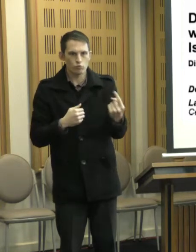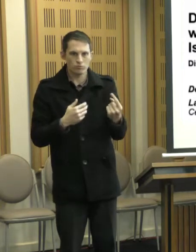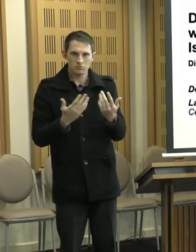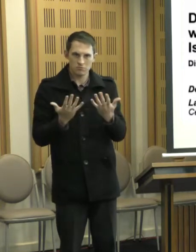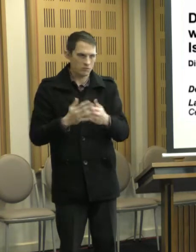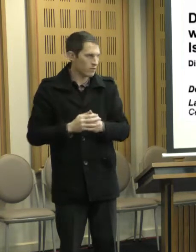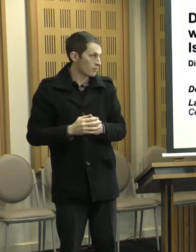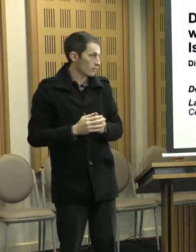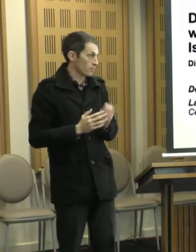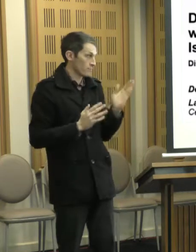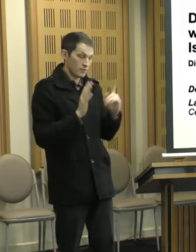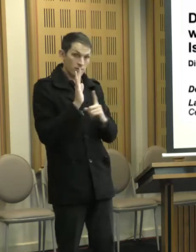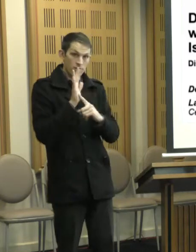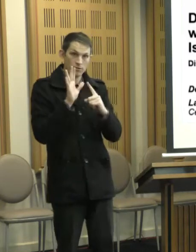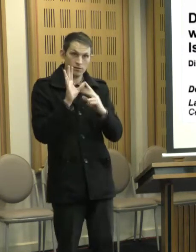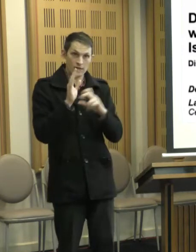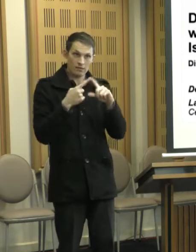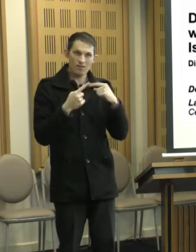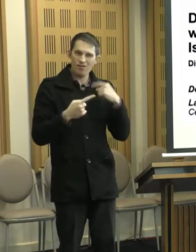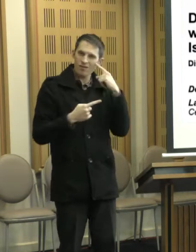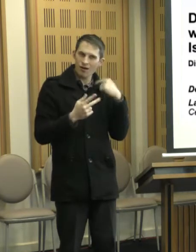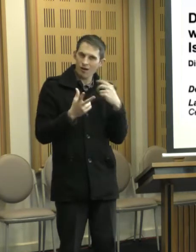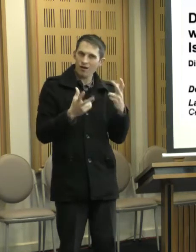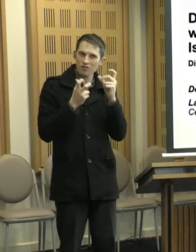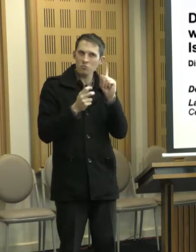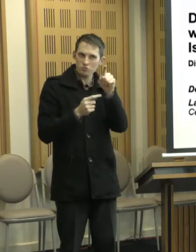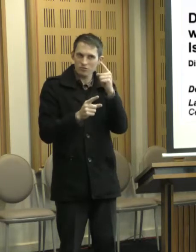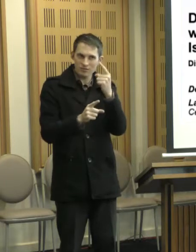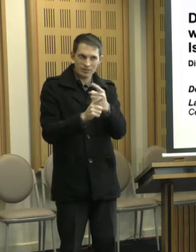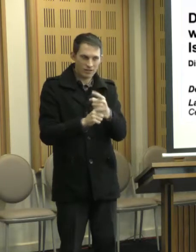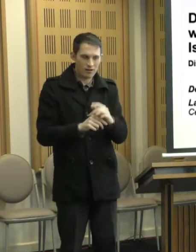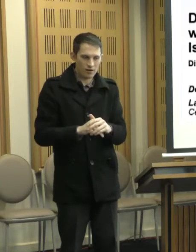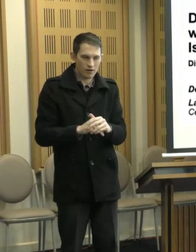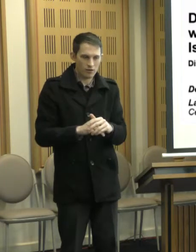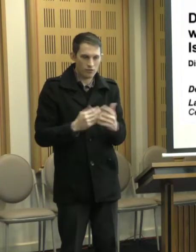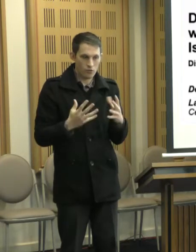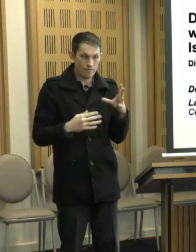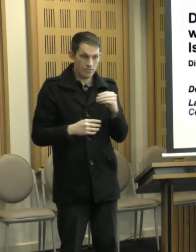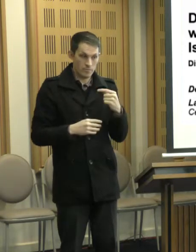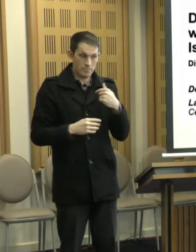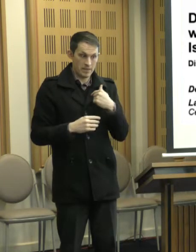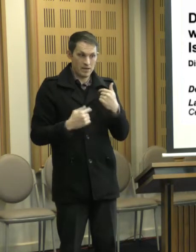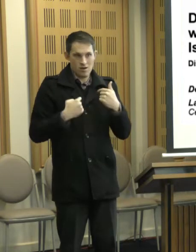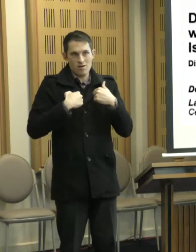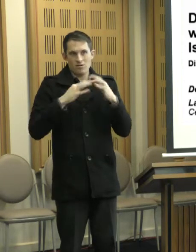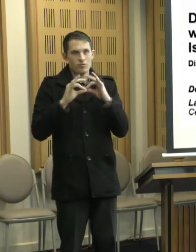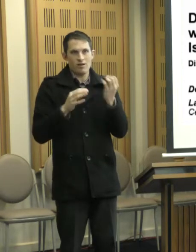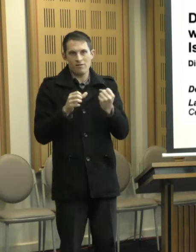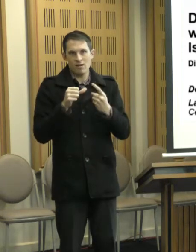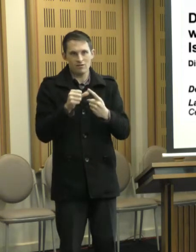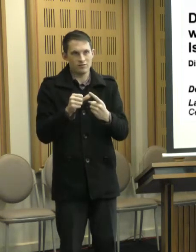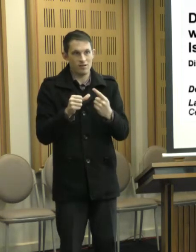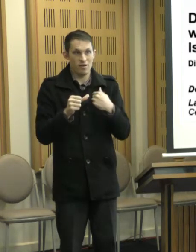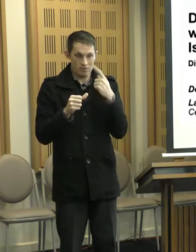get the gist, gist of what, of what you're saying. And I think, for me, I don't have the answers because I think the answer is in the